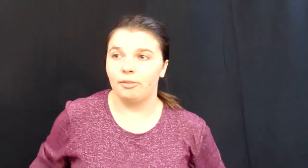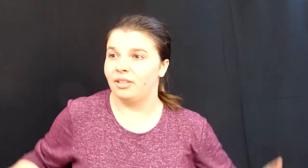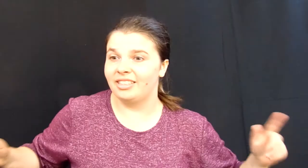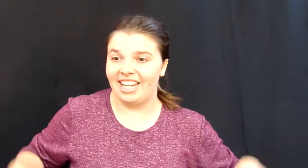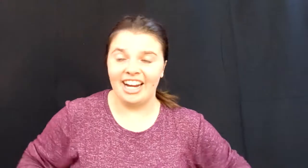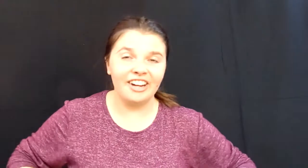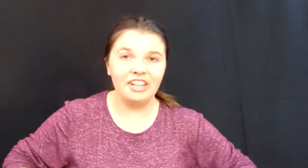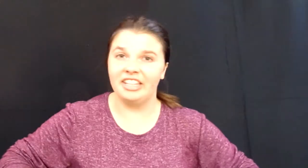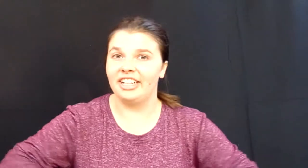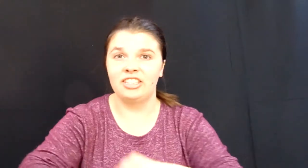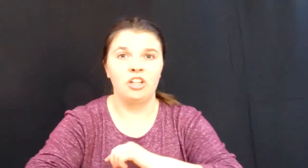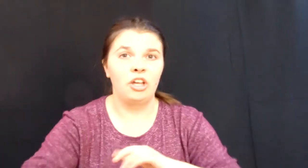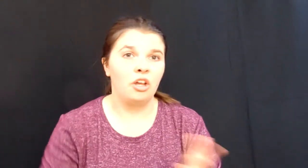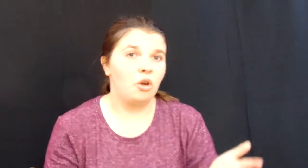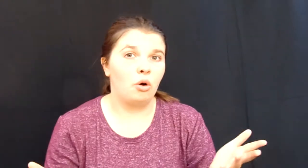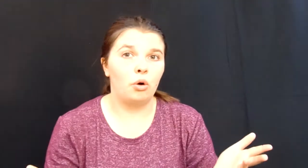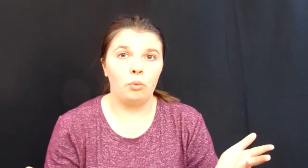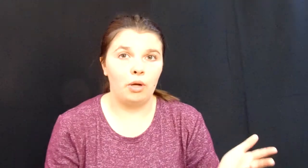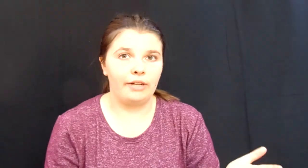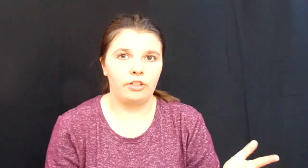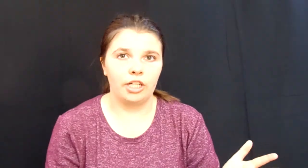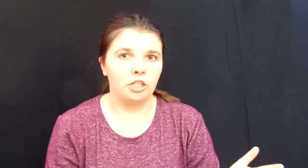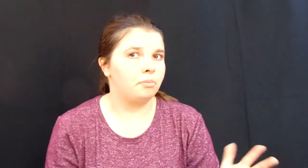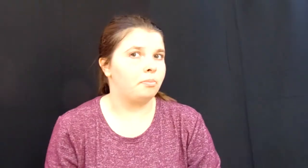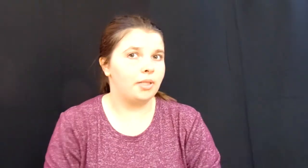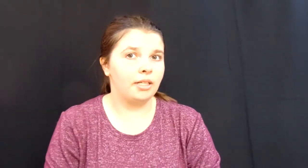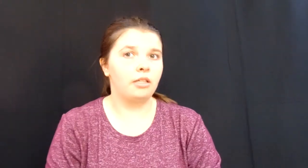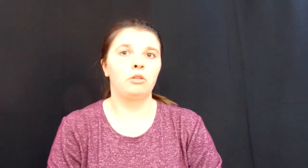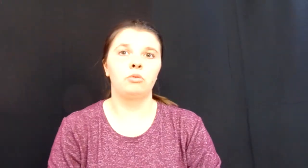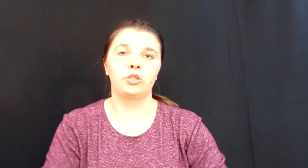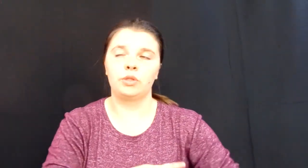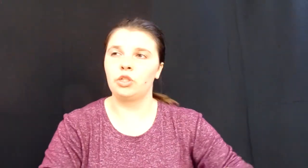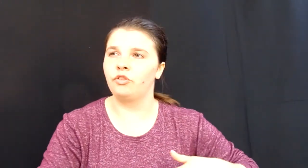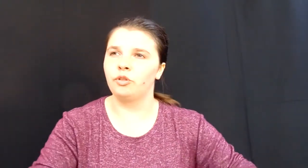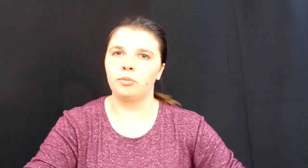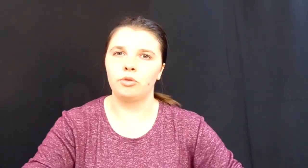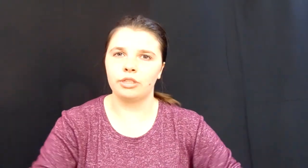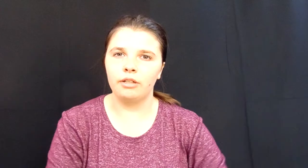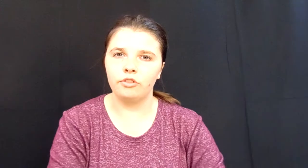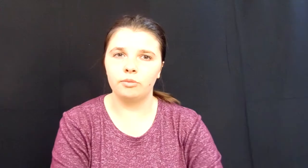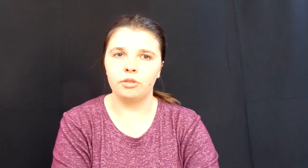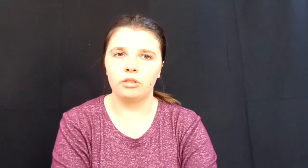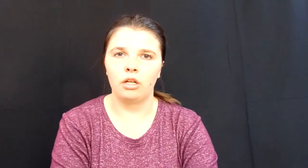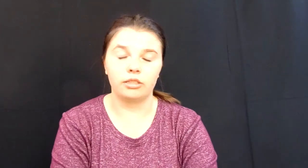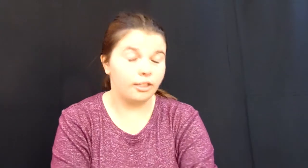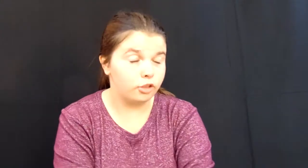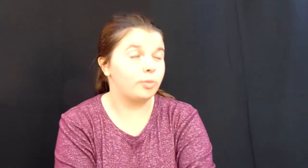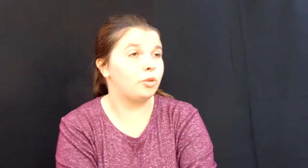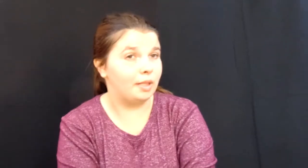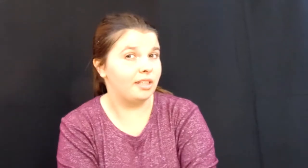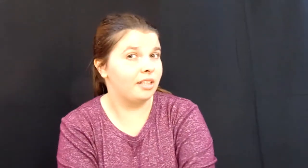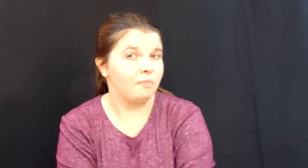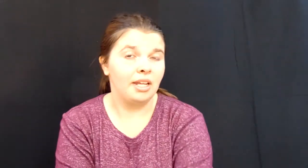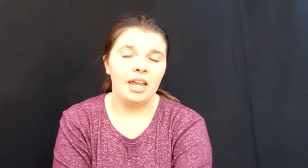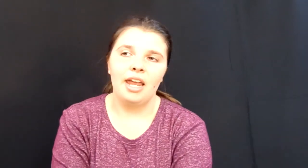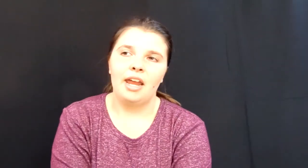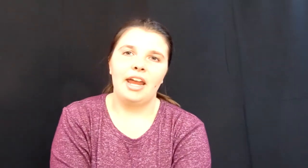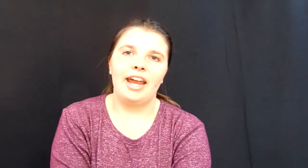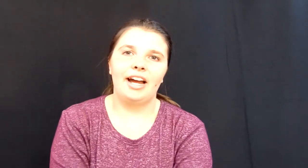armpits hairy legs or whatever it could be which one you feel the most comfortable uncomfortable with and